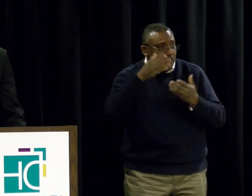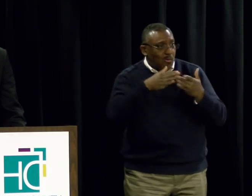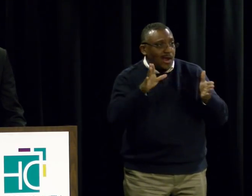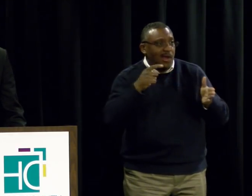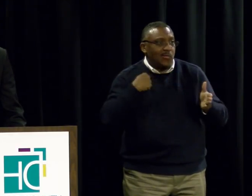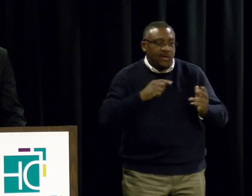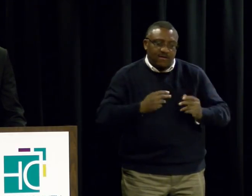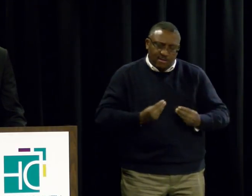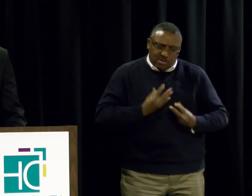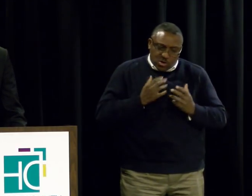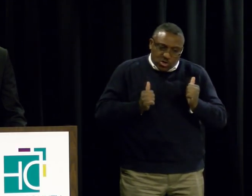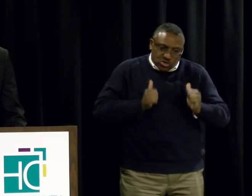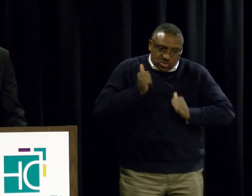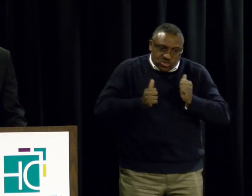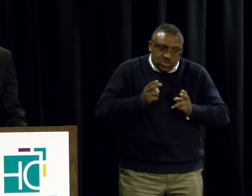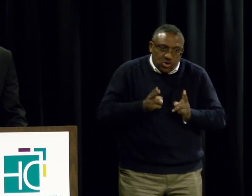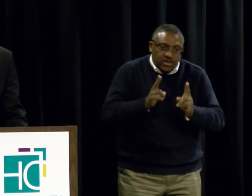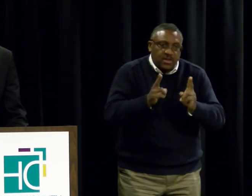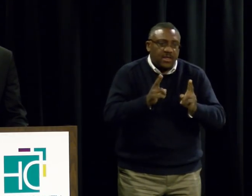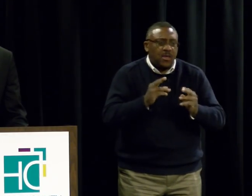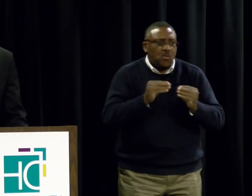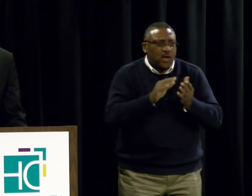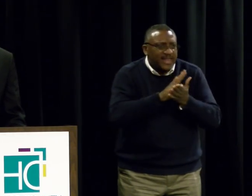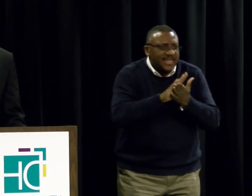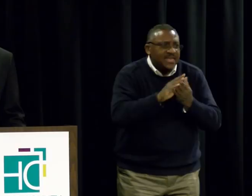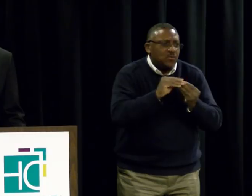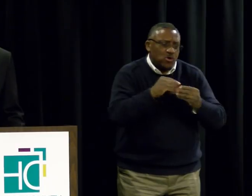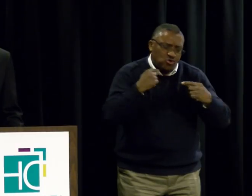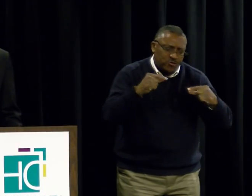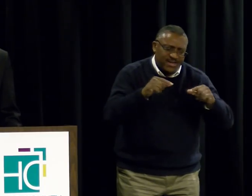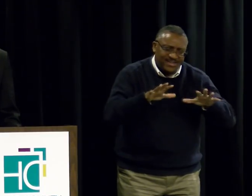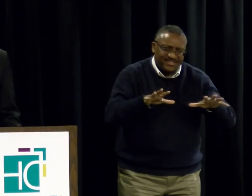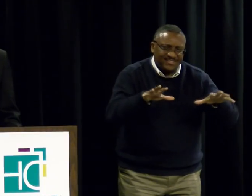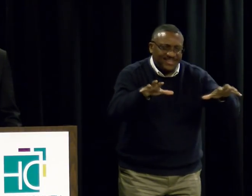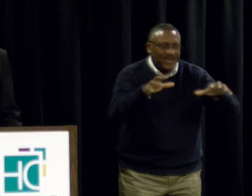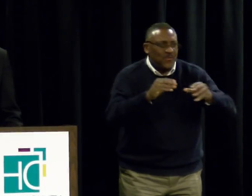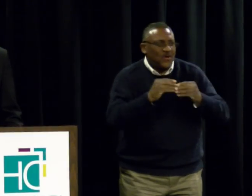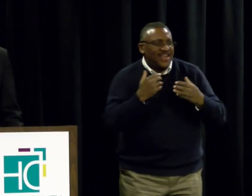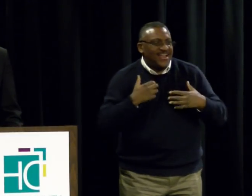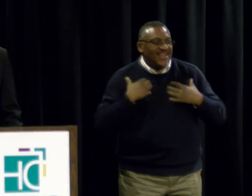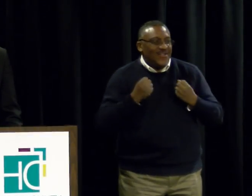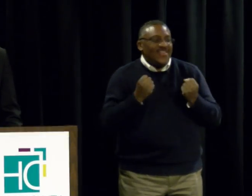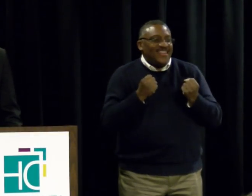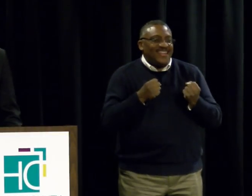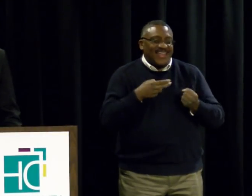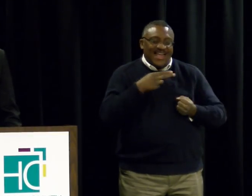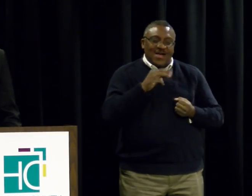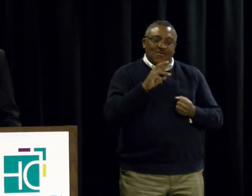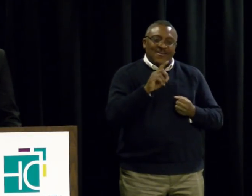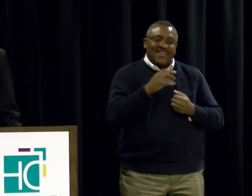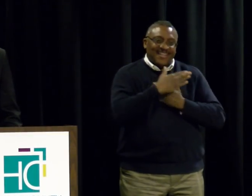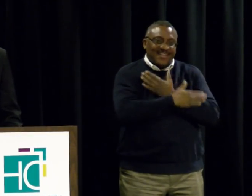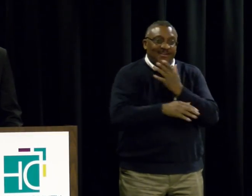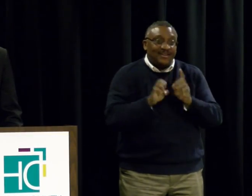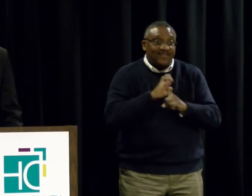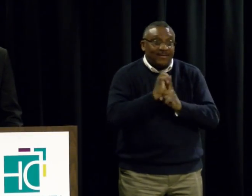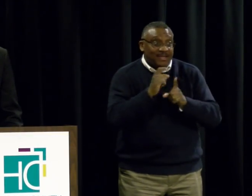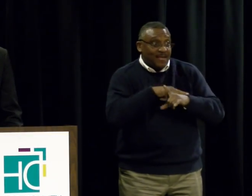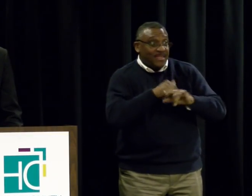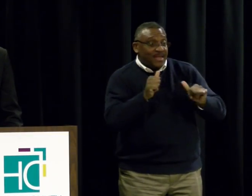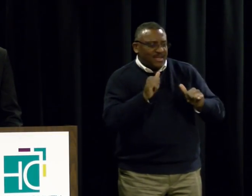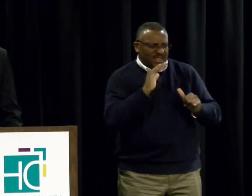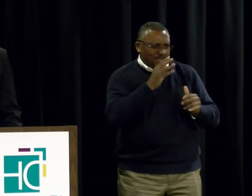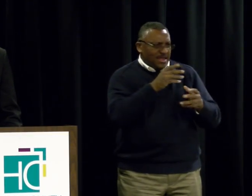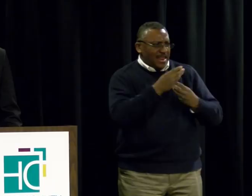create a cleaner, greener, and healthier Howard County environment, while addressing the overdevelopment of our